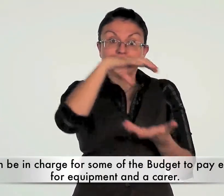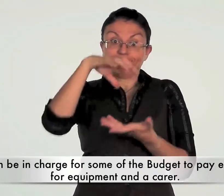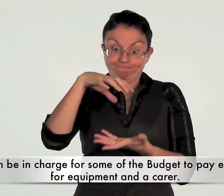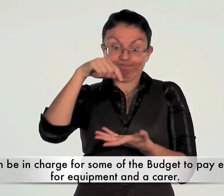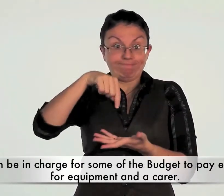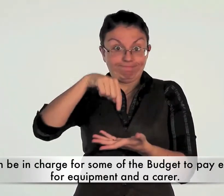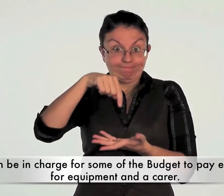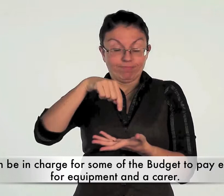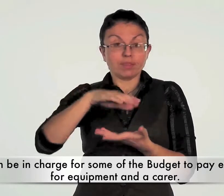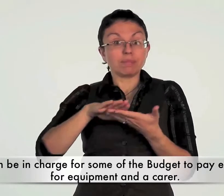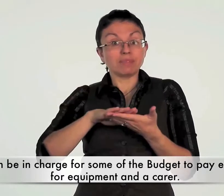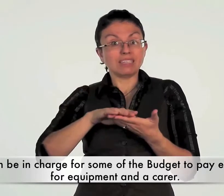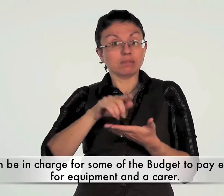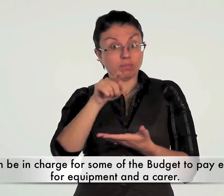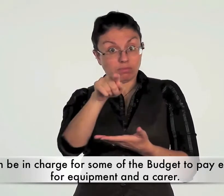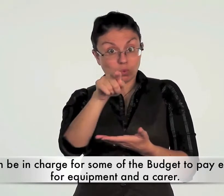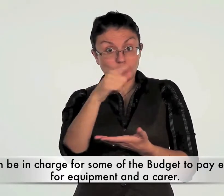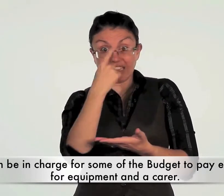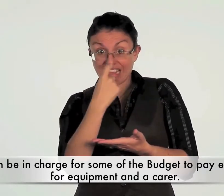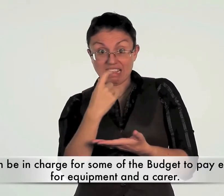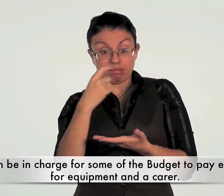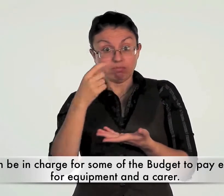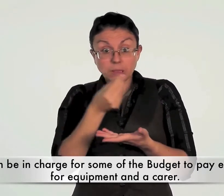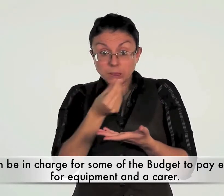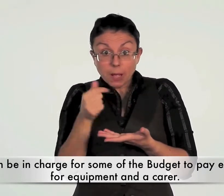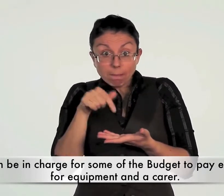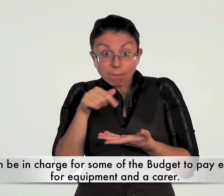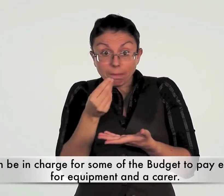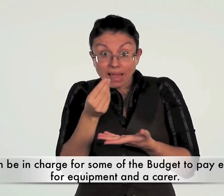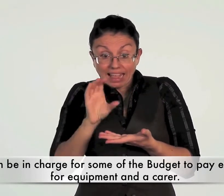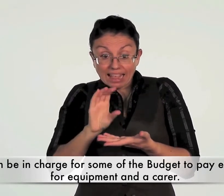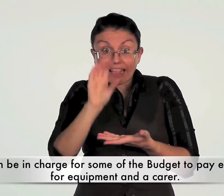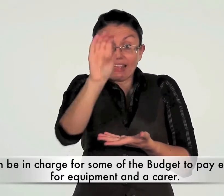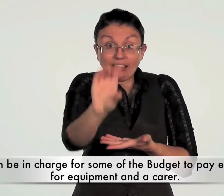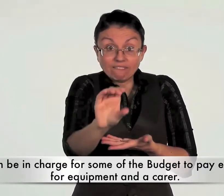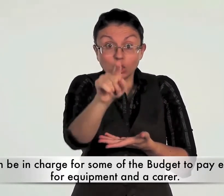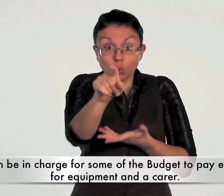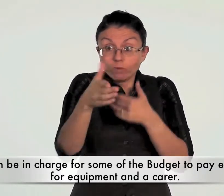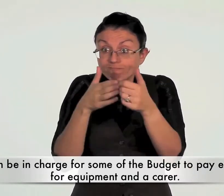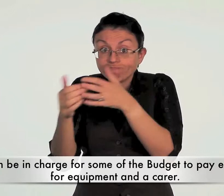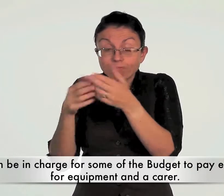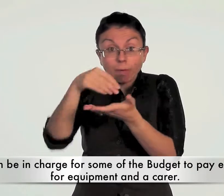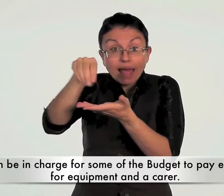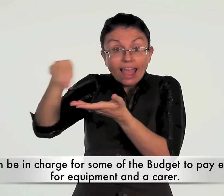You can be in charge for some of the budget to pay expenses for equipment and a carer.